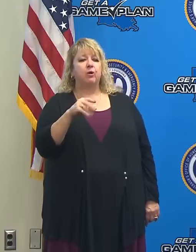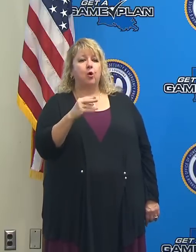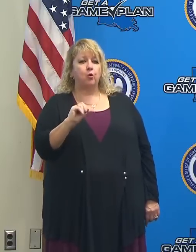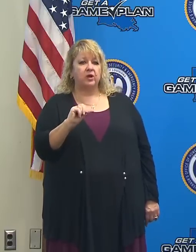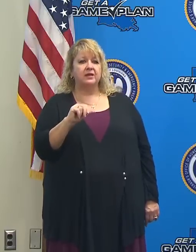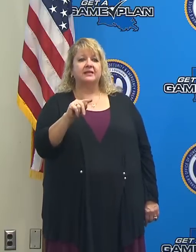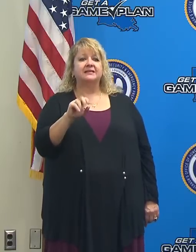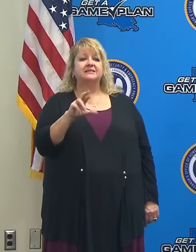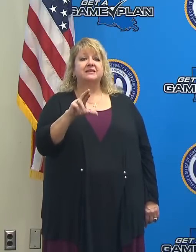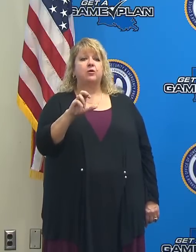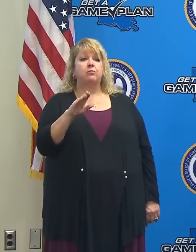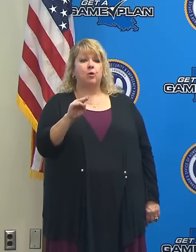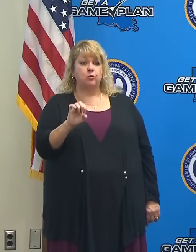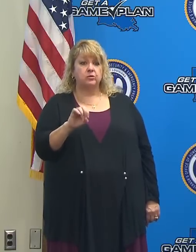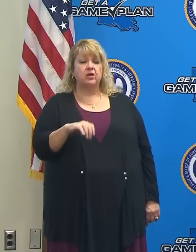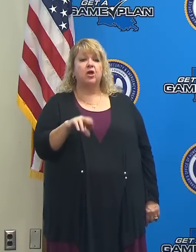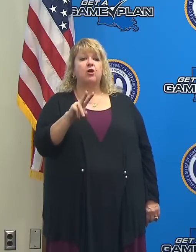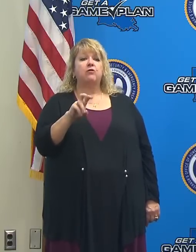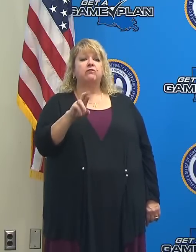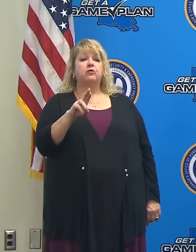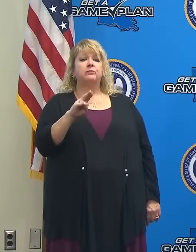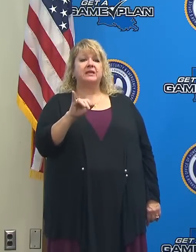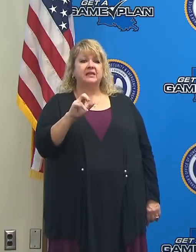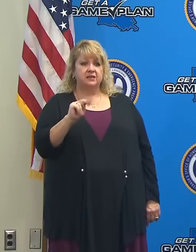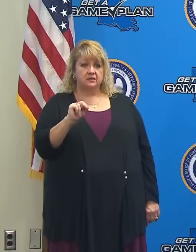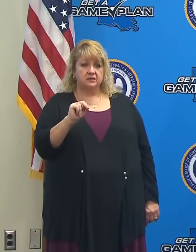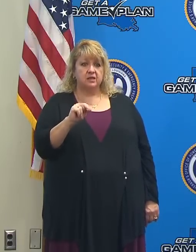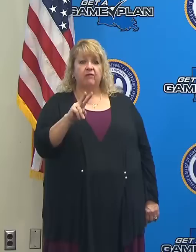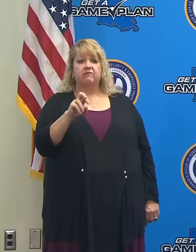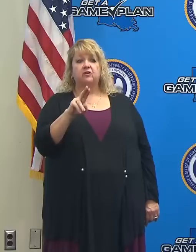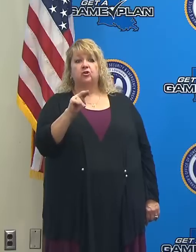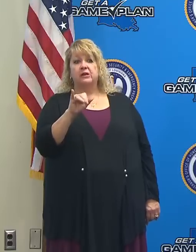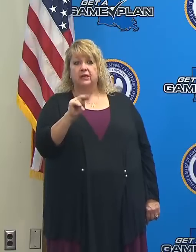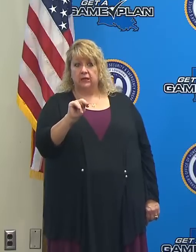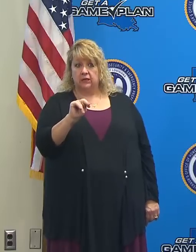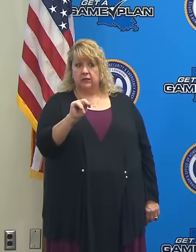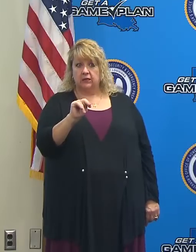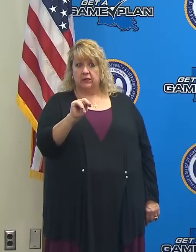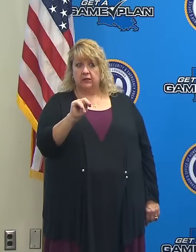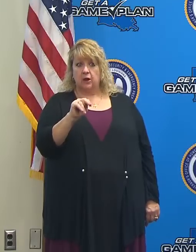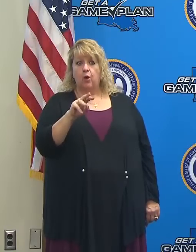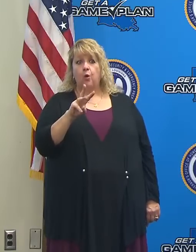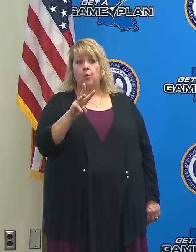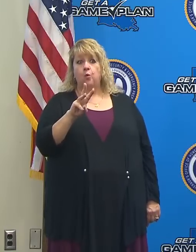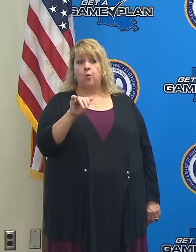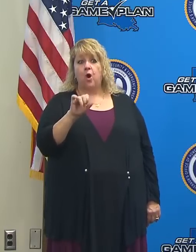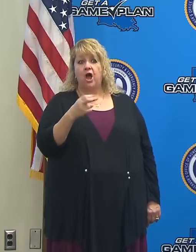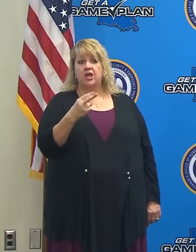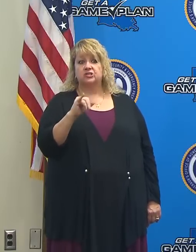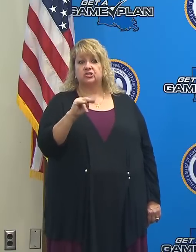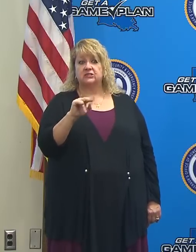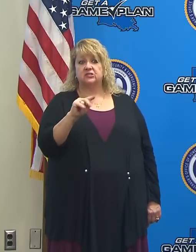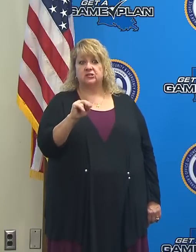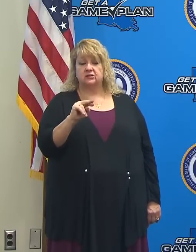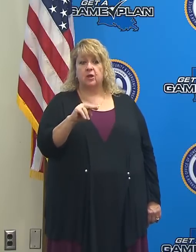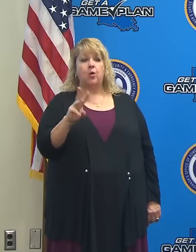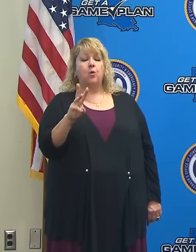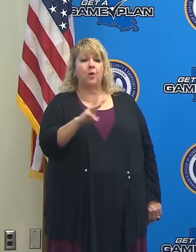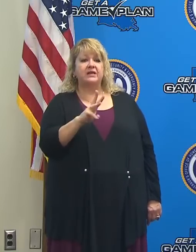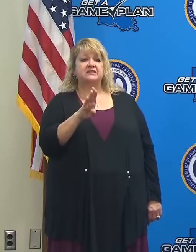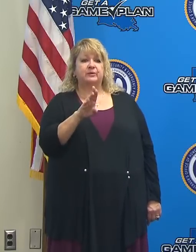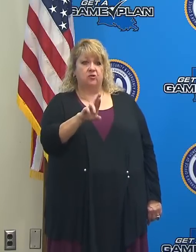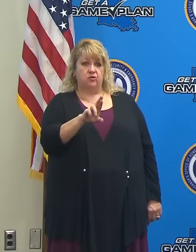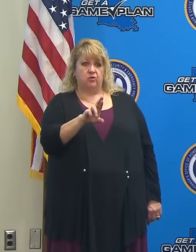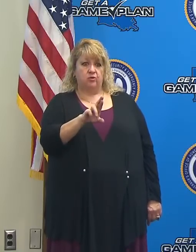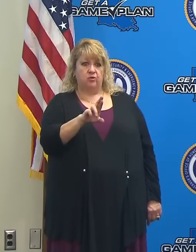Terrebonne, Vermillion, Vernon, Washington, West Baton Rouge,